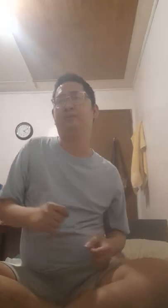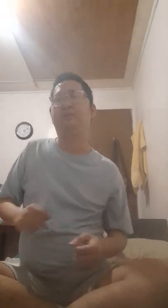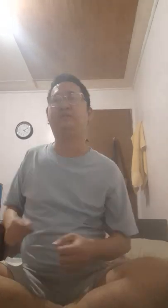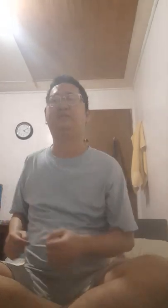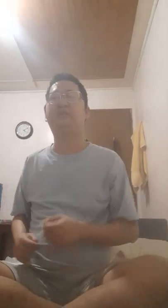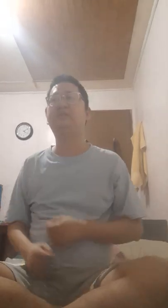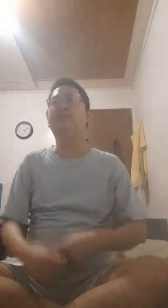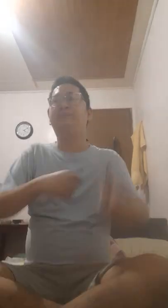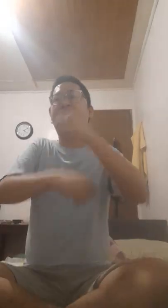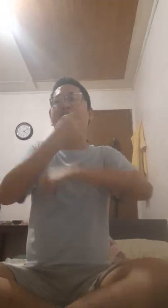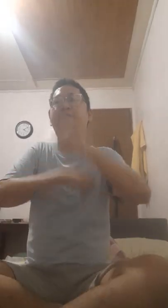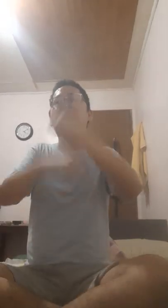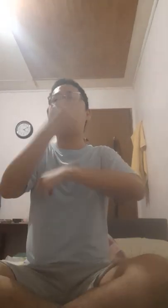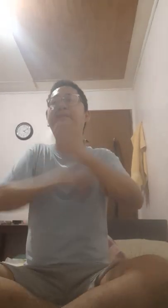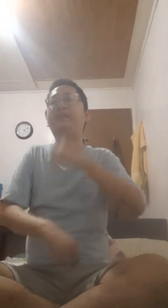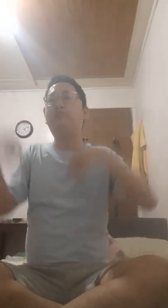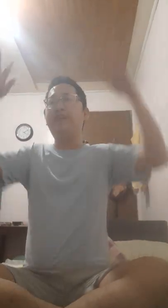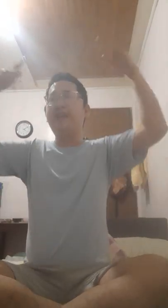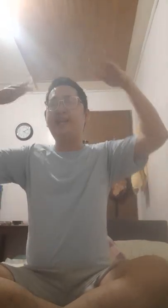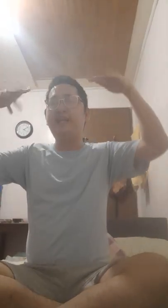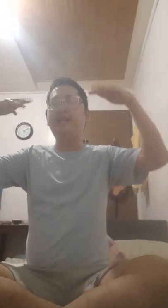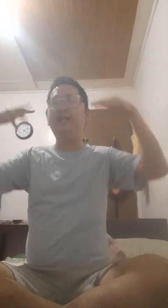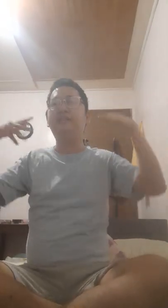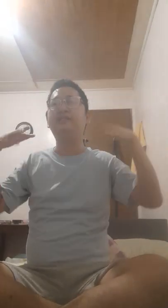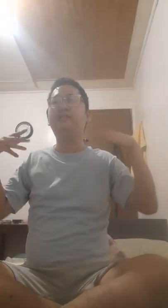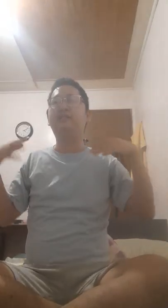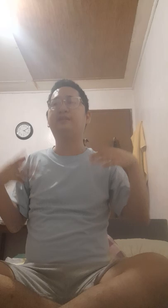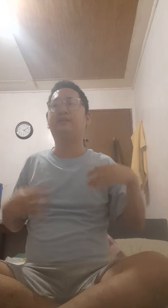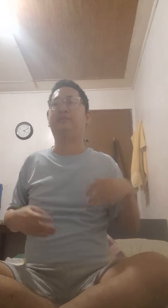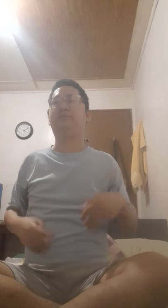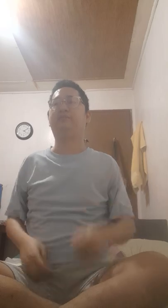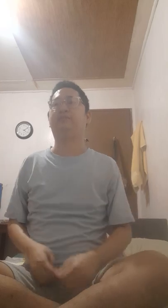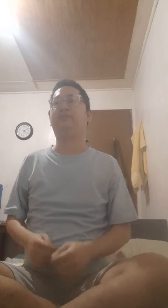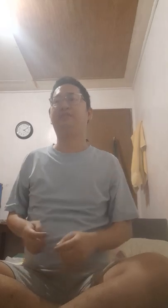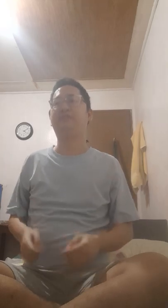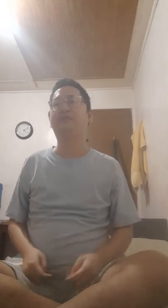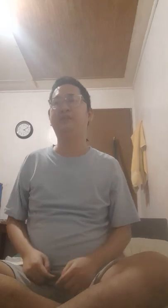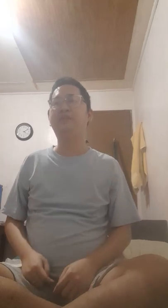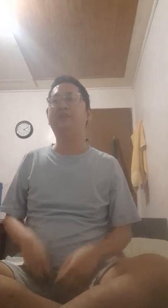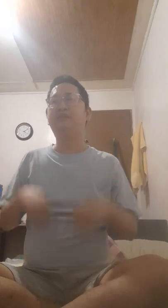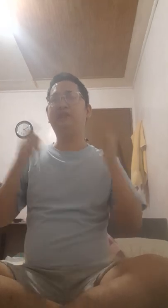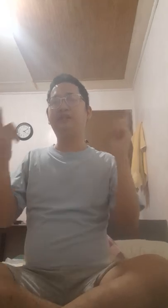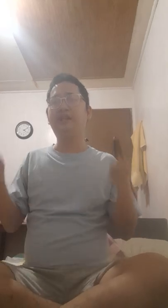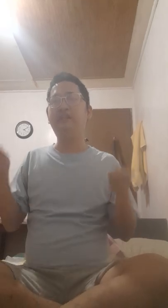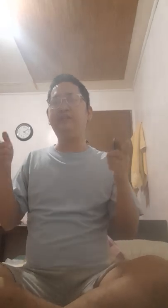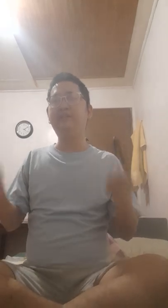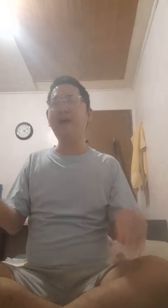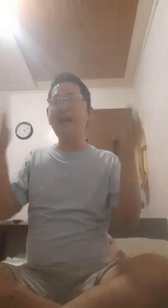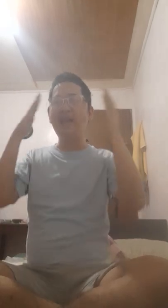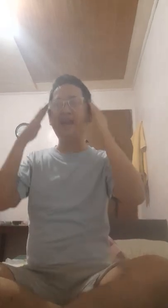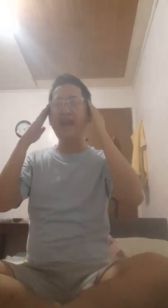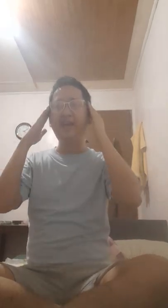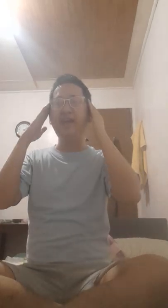But every time it rains You're here in my head